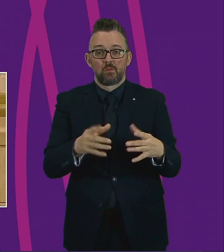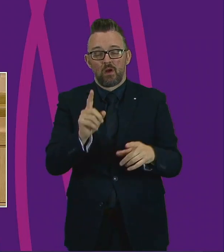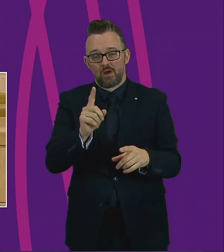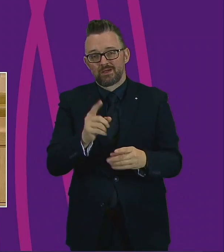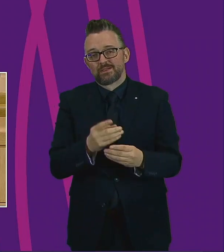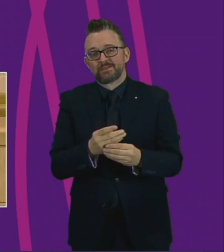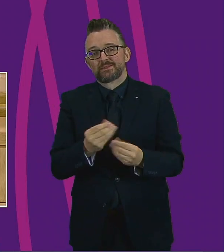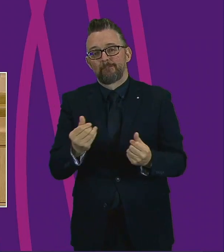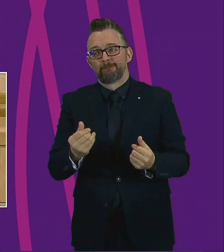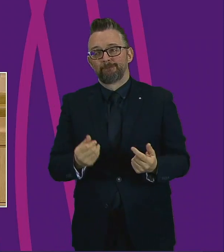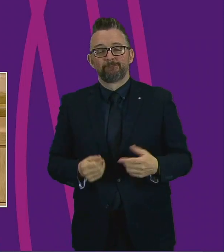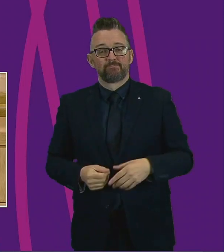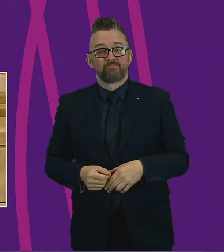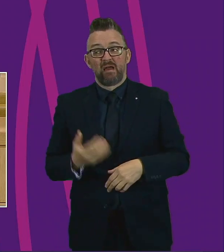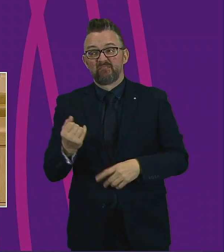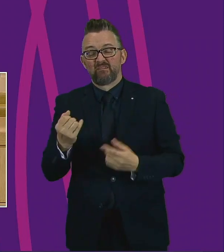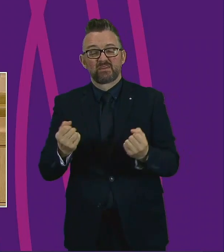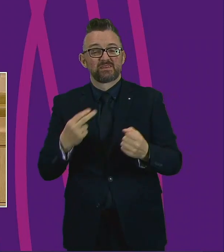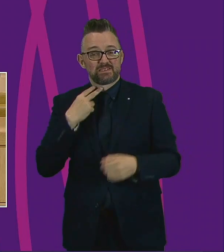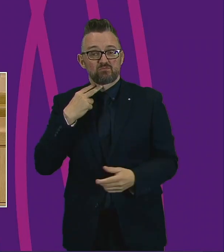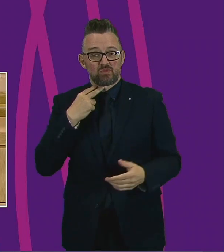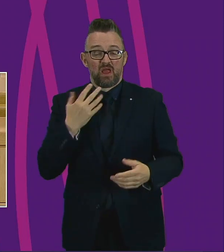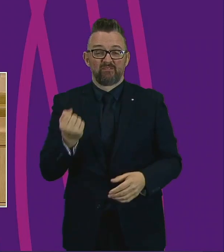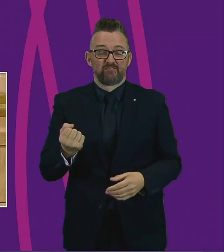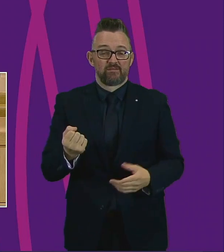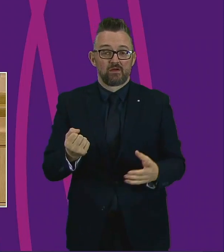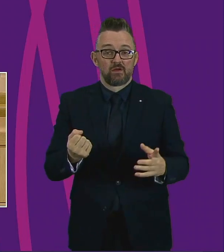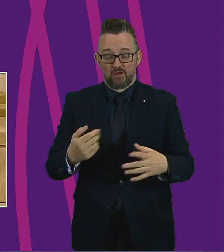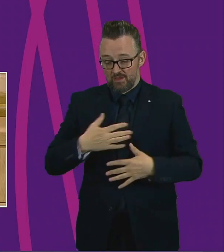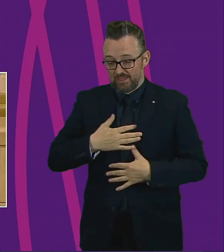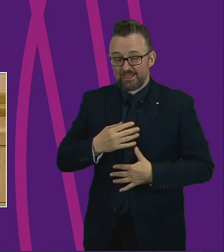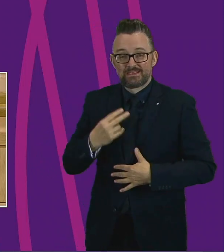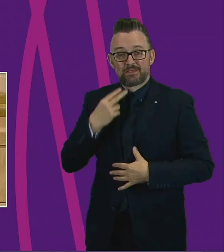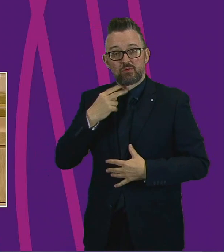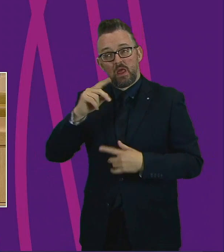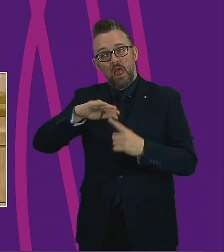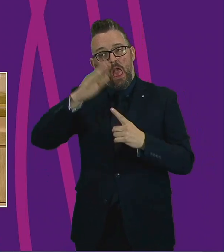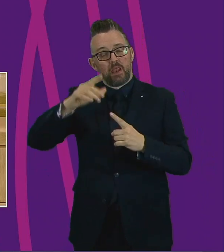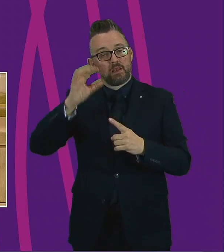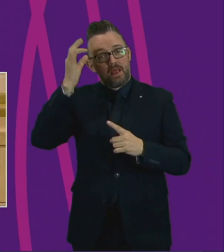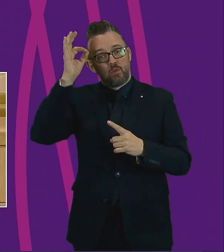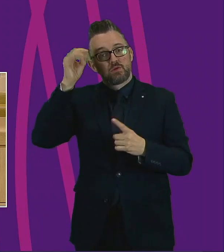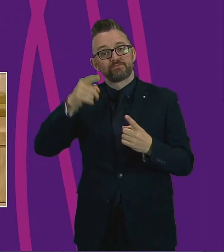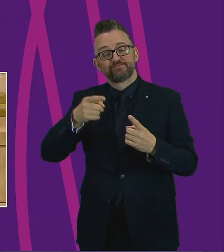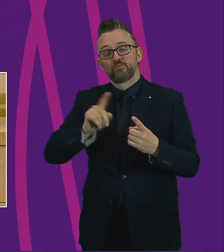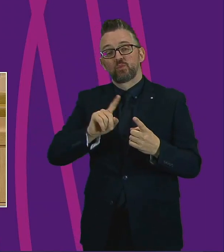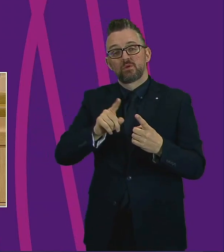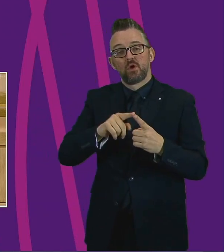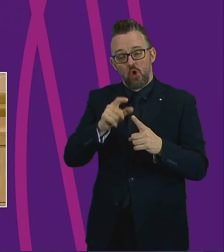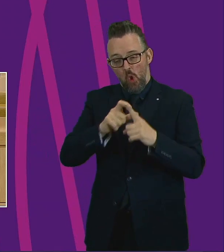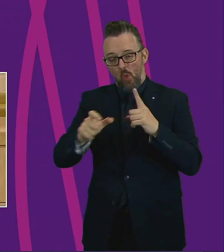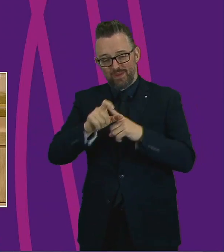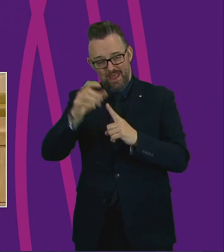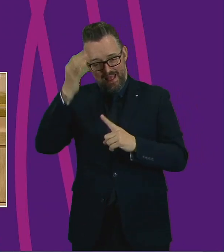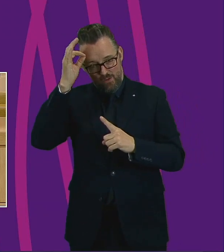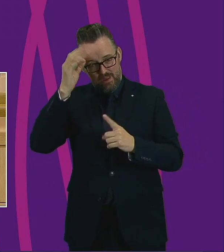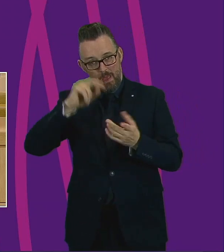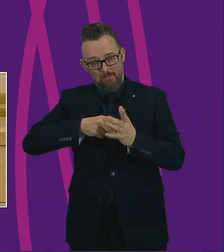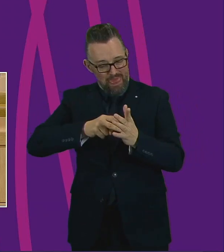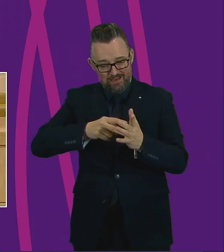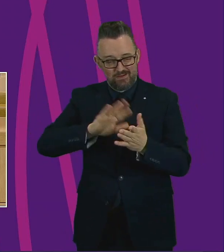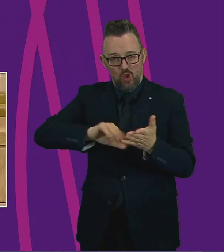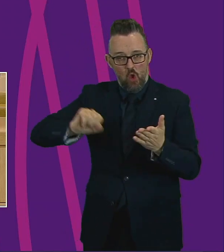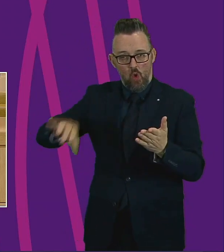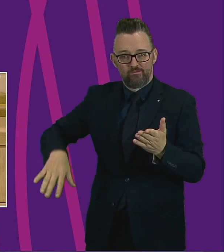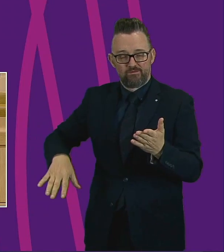some disappointments. I am disappointed the Highland Council have removed community councils from the planning process.